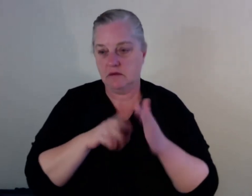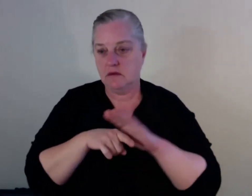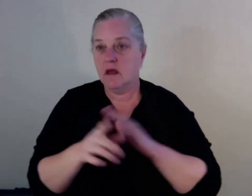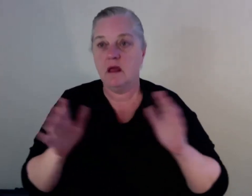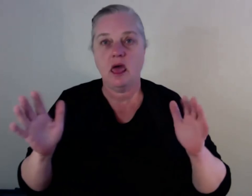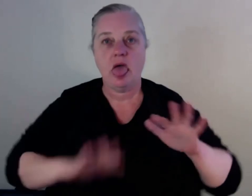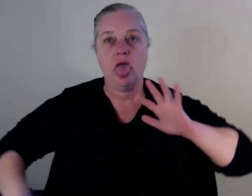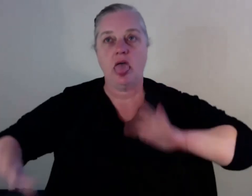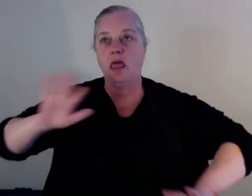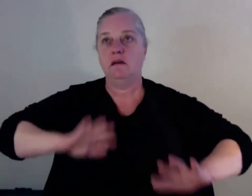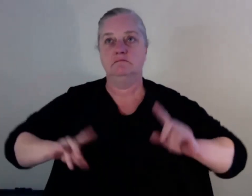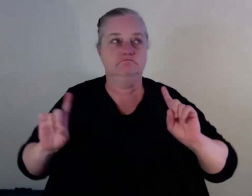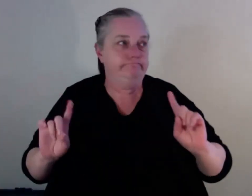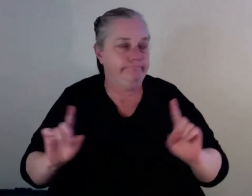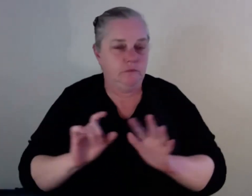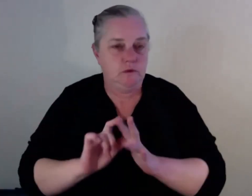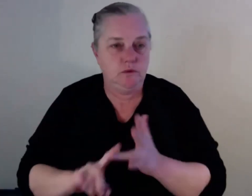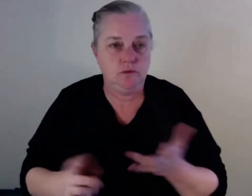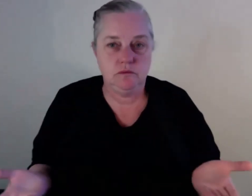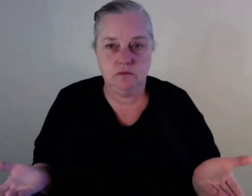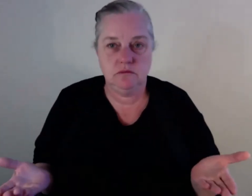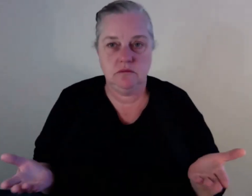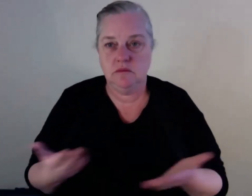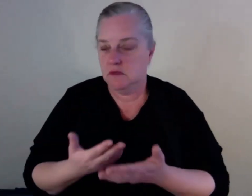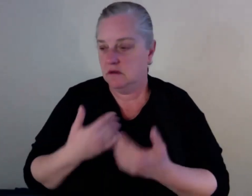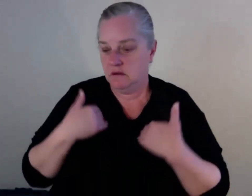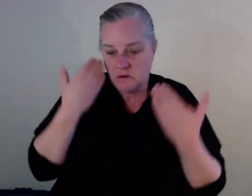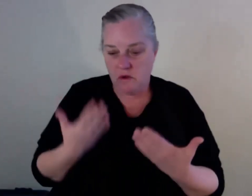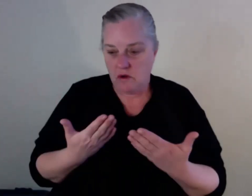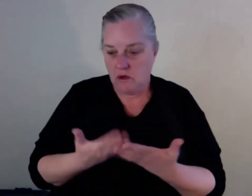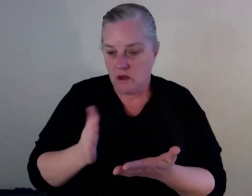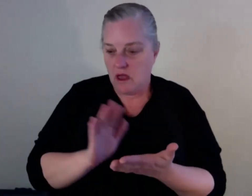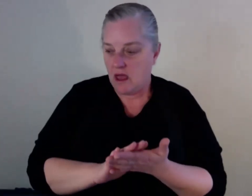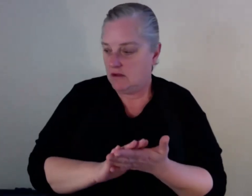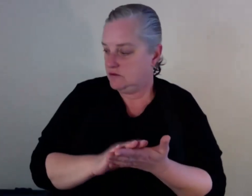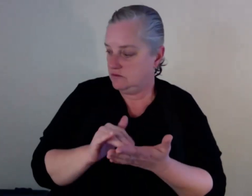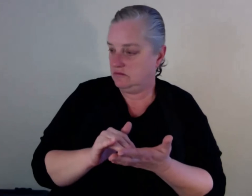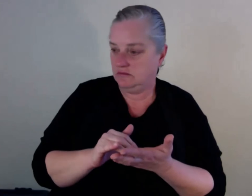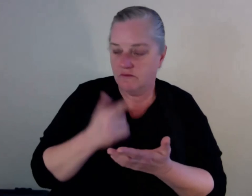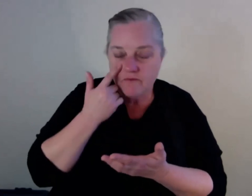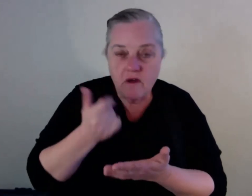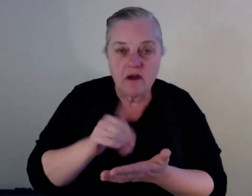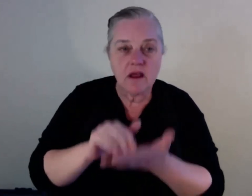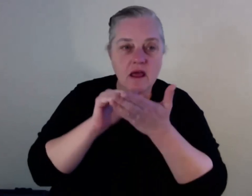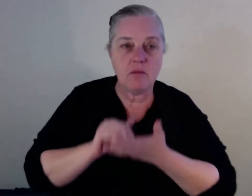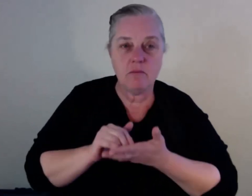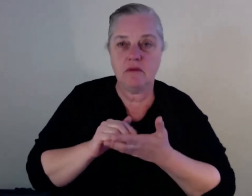seek help so that money will be used for drugs again? So, here we go. We've gone backward. So, there should be more